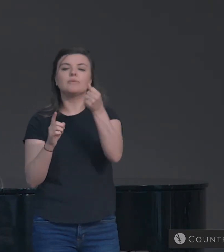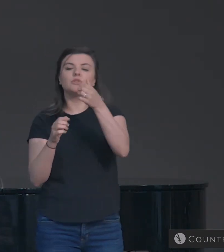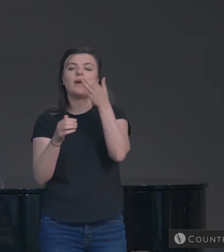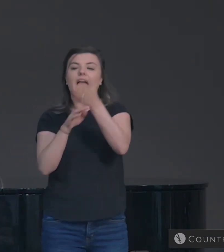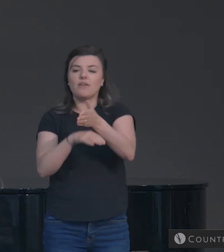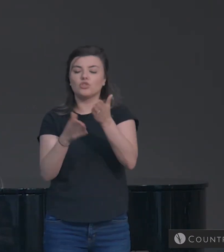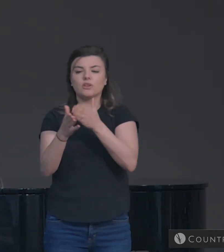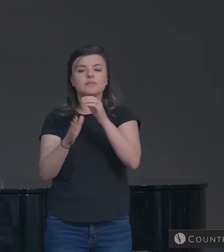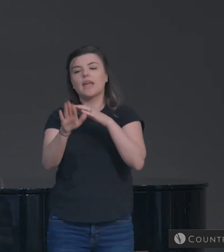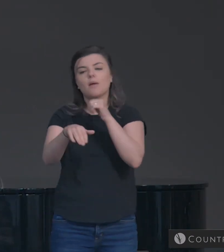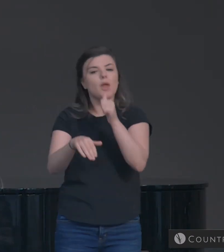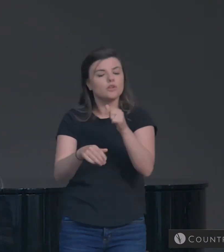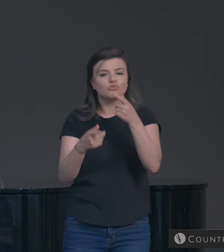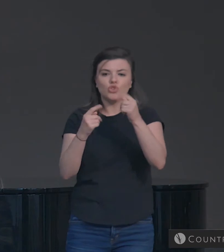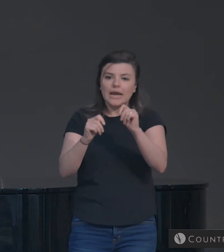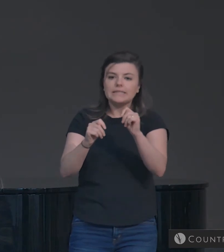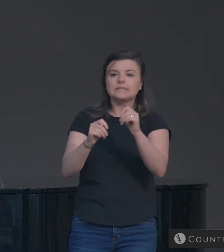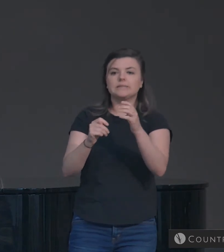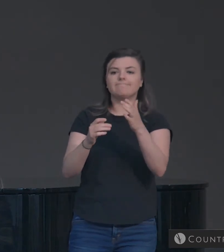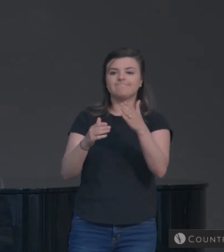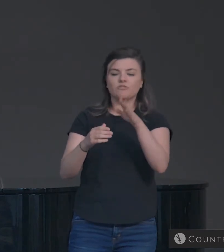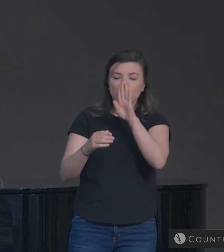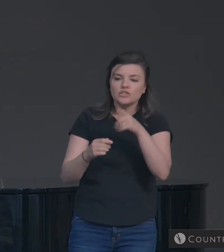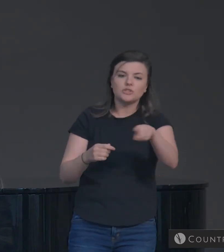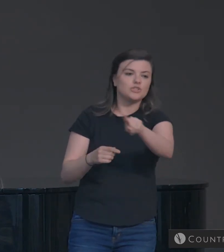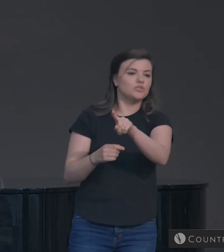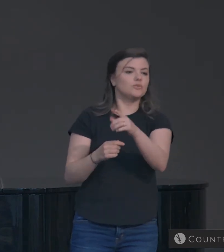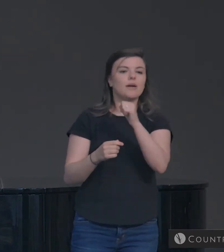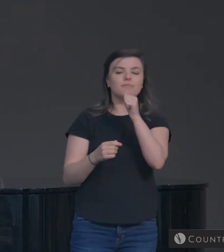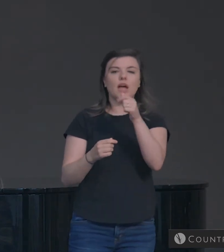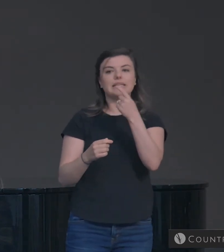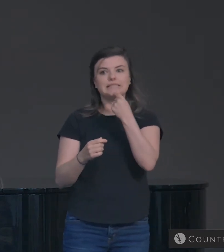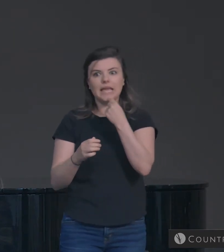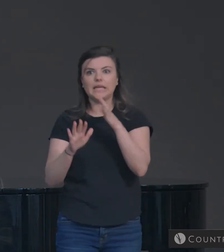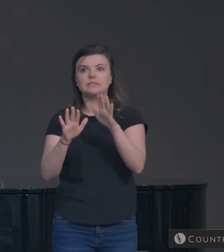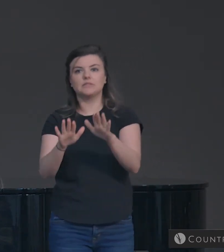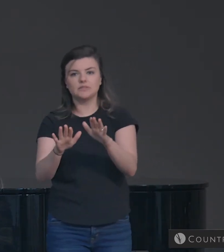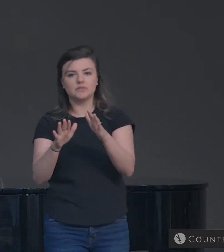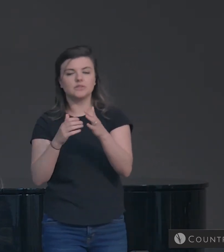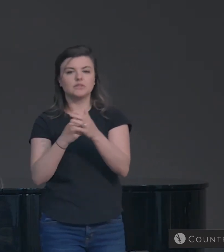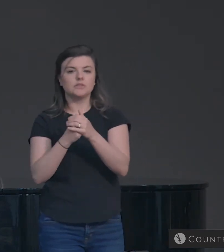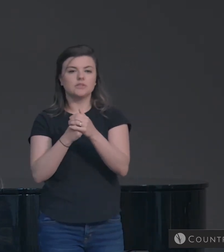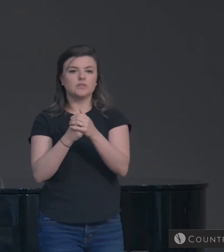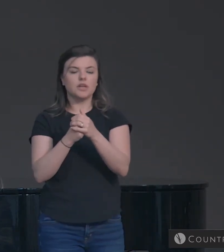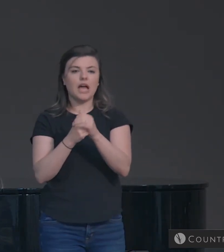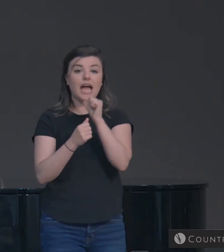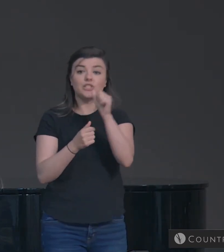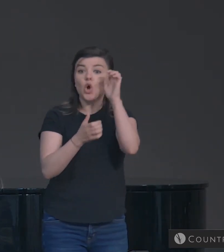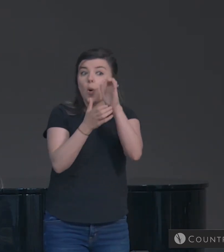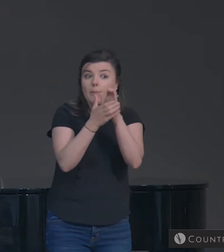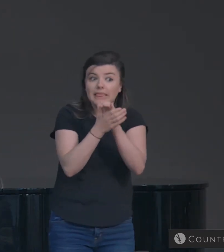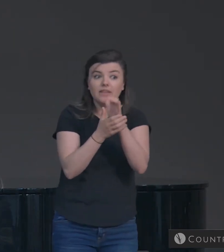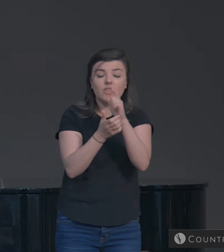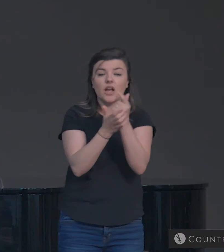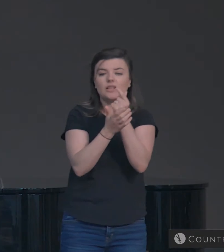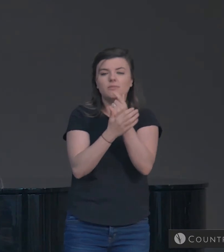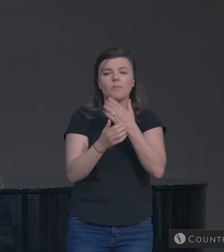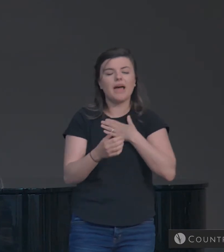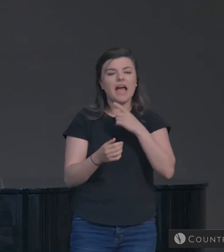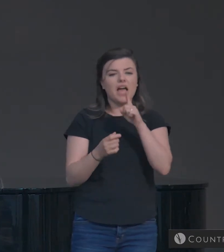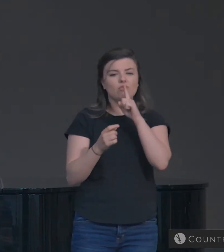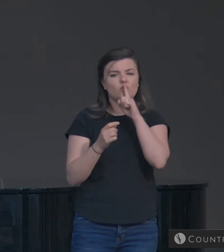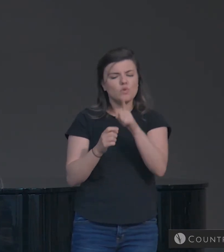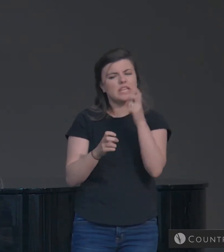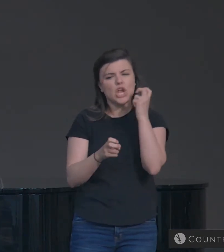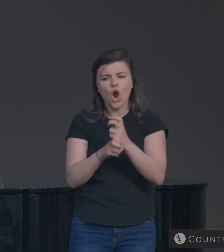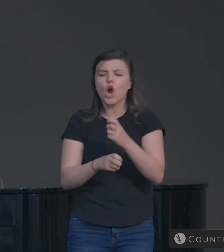not trying to be discouraging. And I'm not saying that I don't believe the gospel, but I just have a really